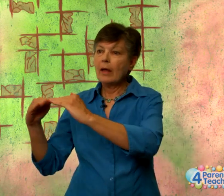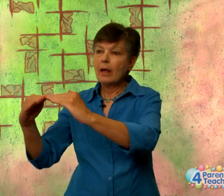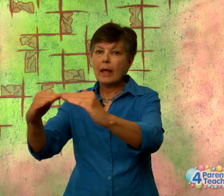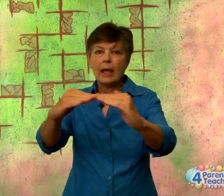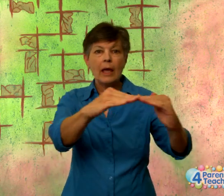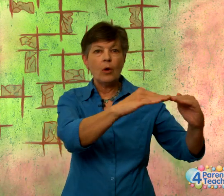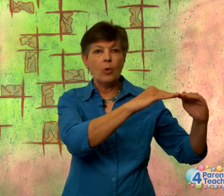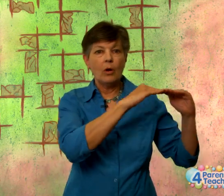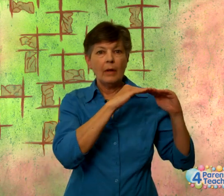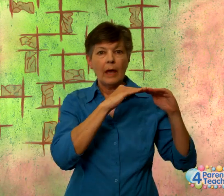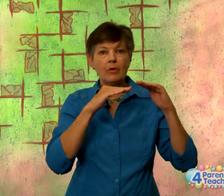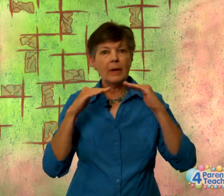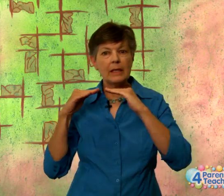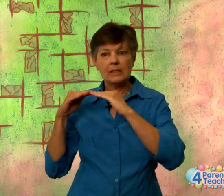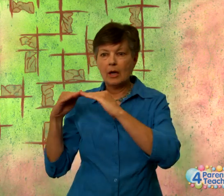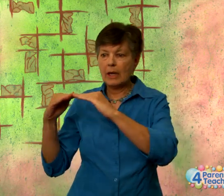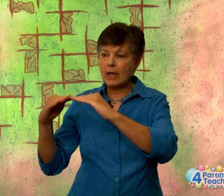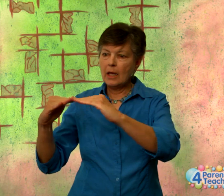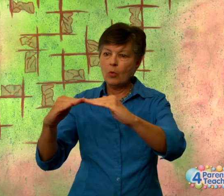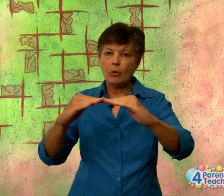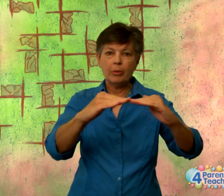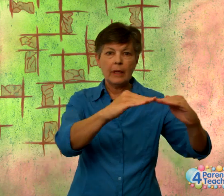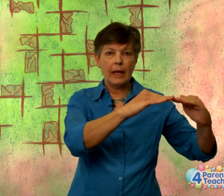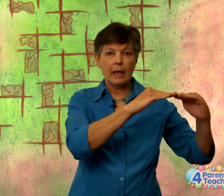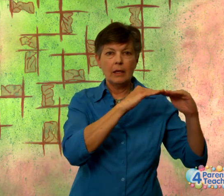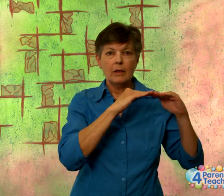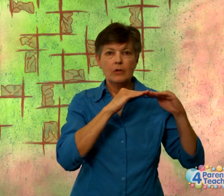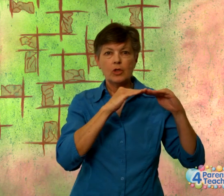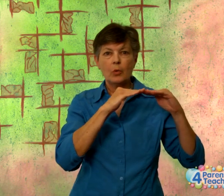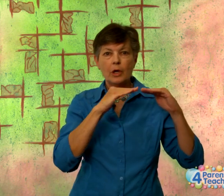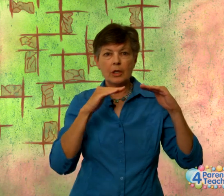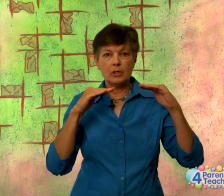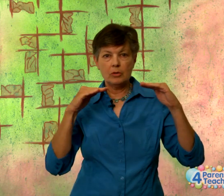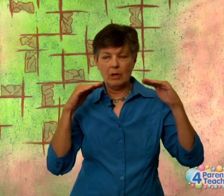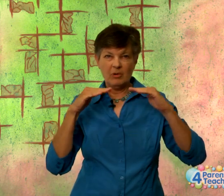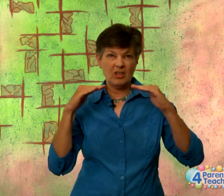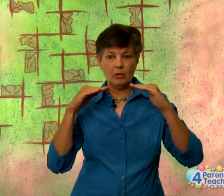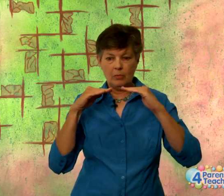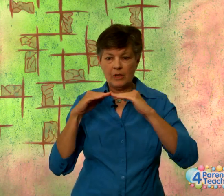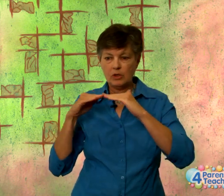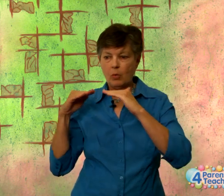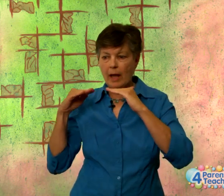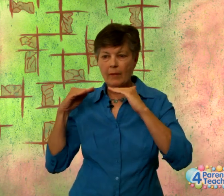Or equal, everybody is on an equal plane. So we're going to do, I'm going to do it this way.